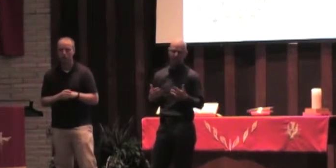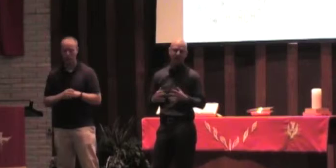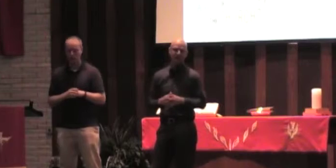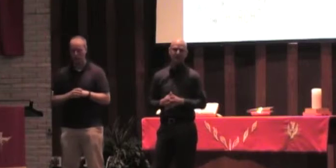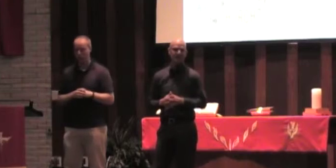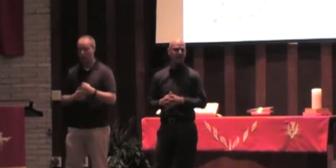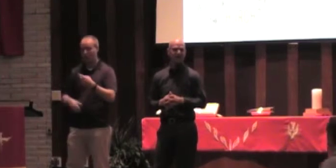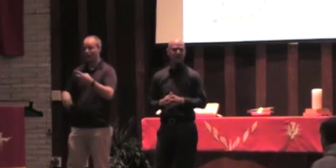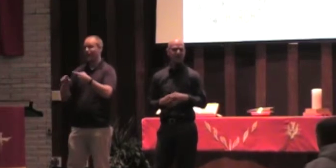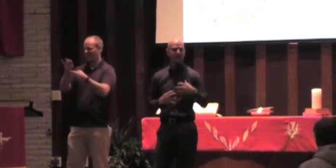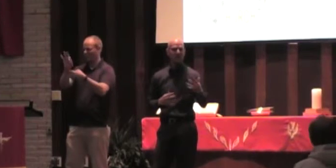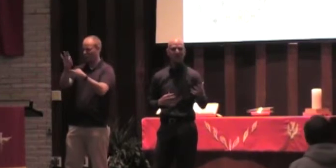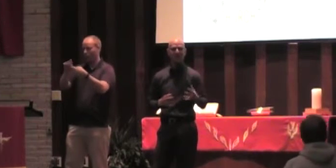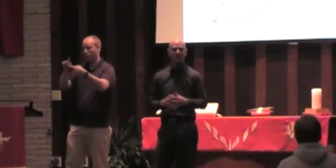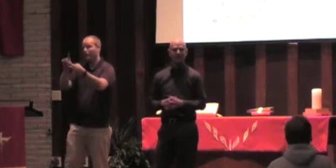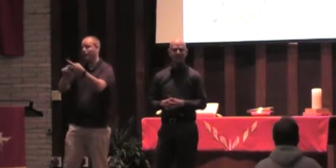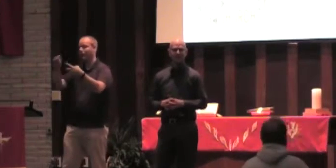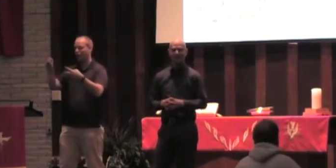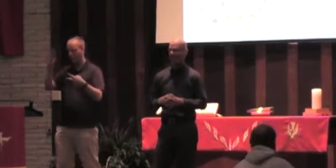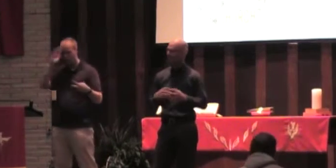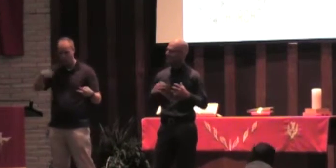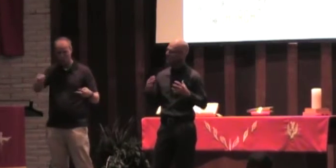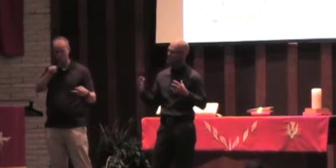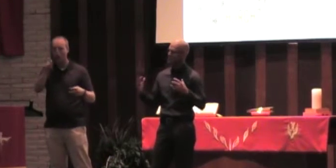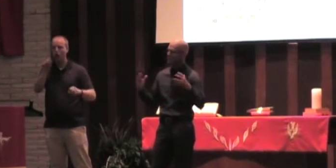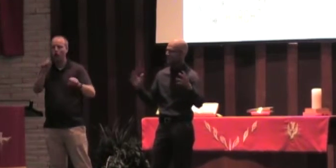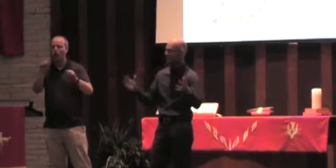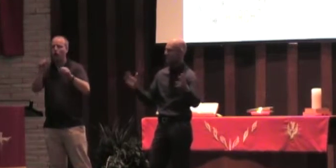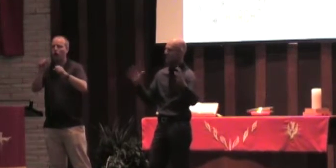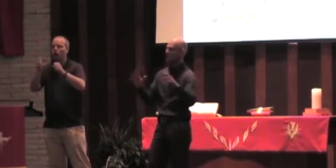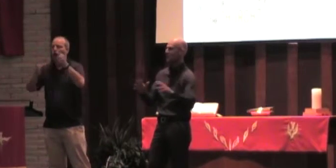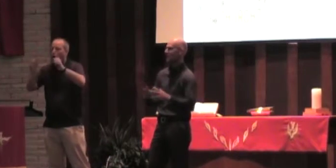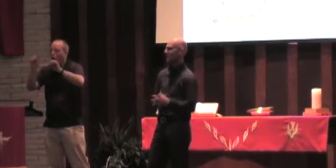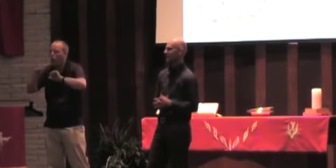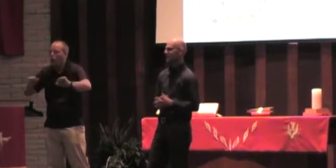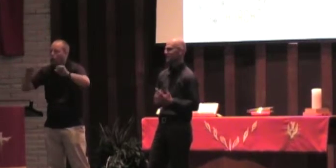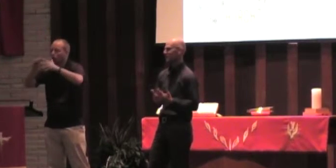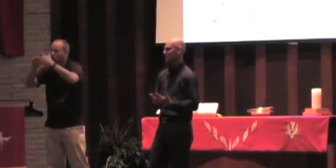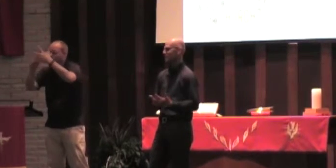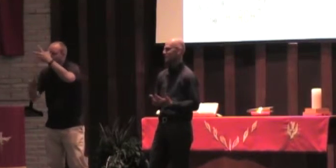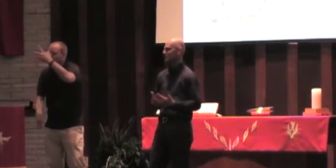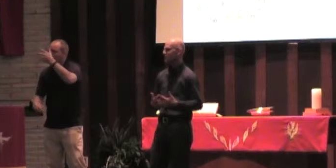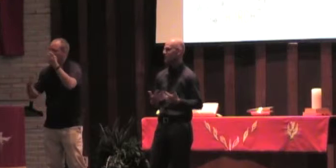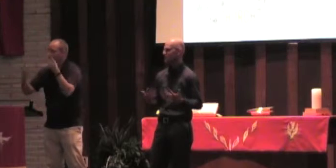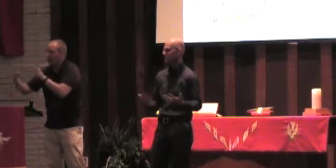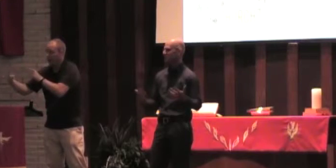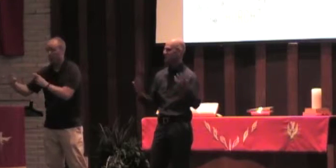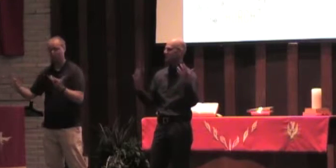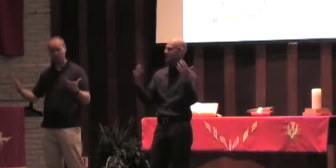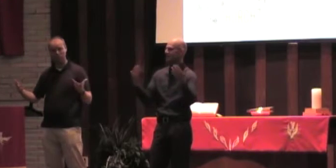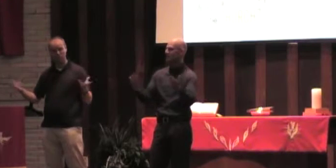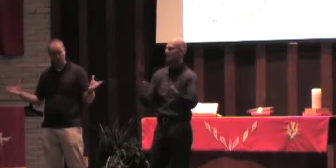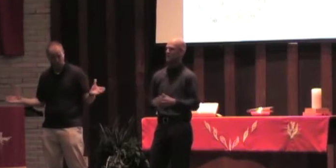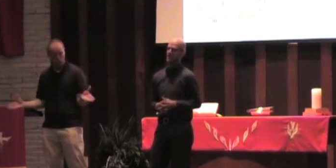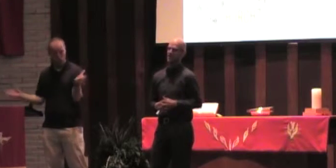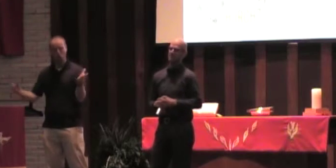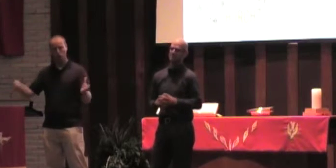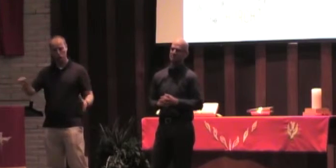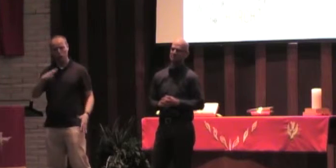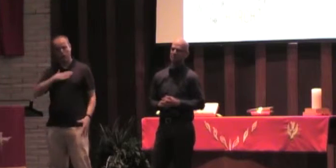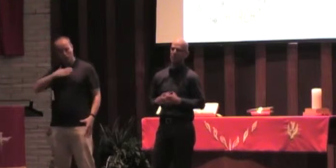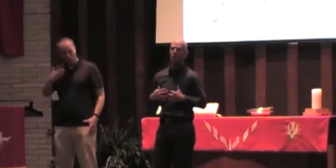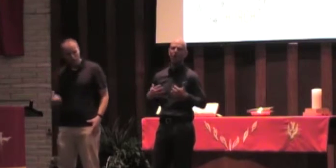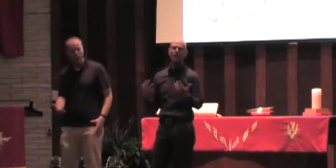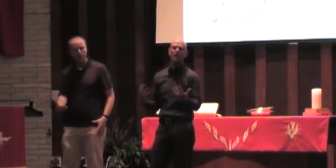And then on the following day, I know there's a car wash, I know there's all sorts of things going on, and I just want to encourage you, would you give up your